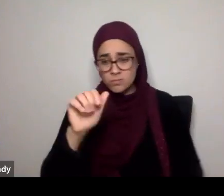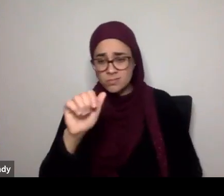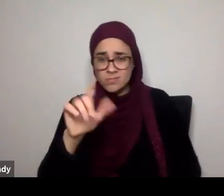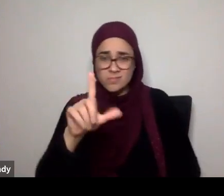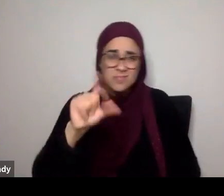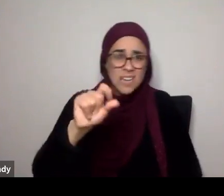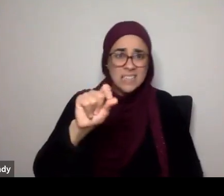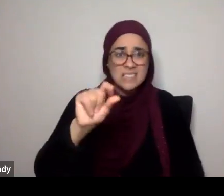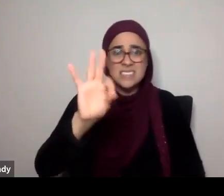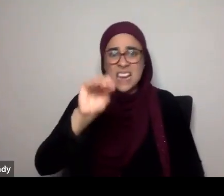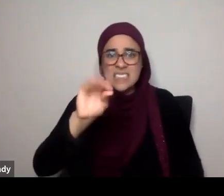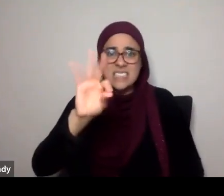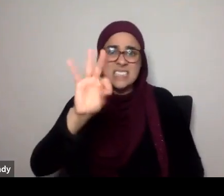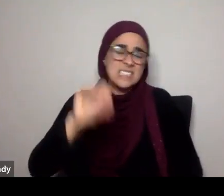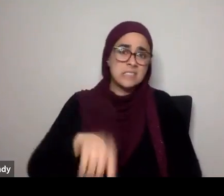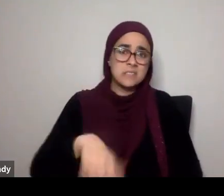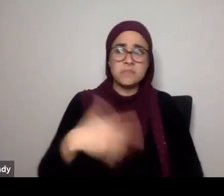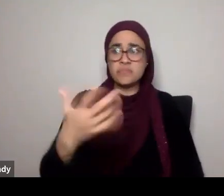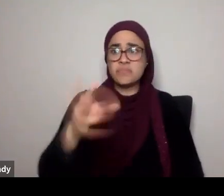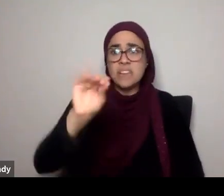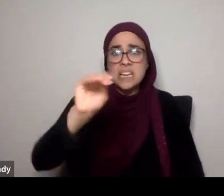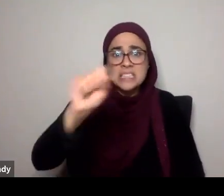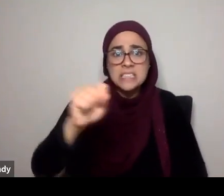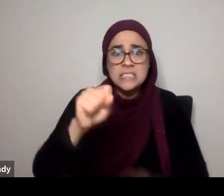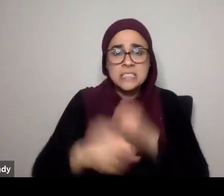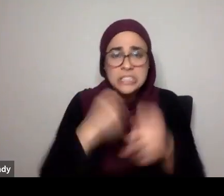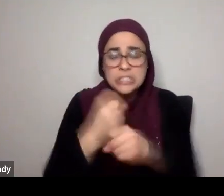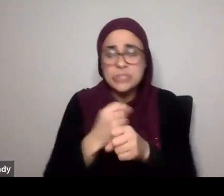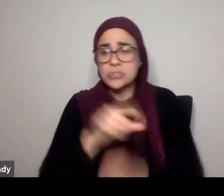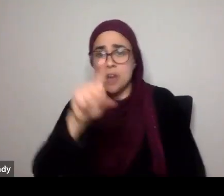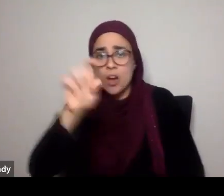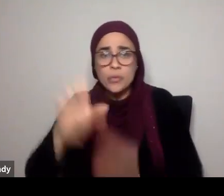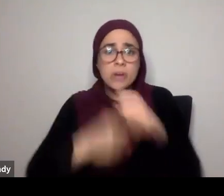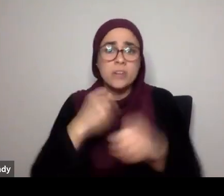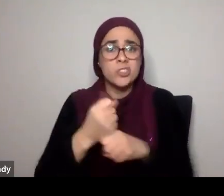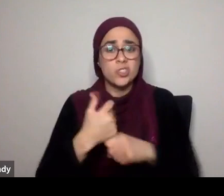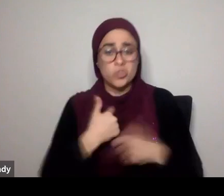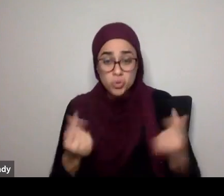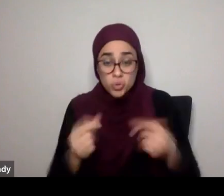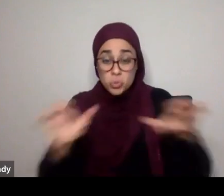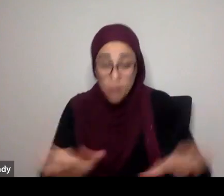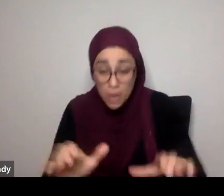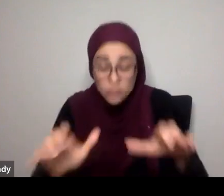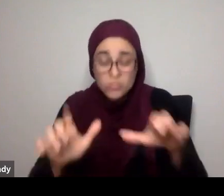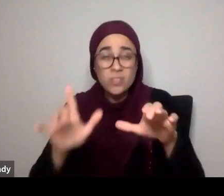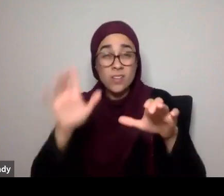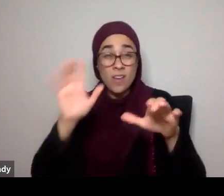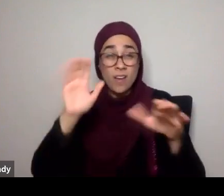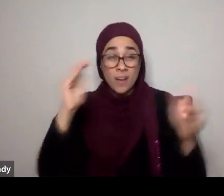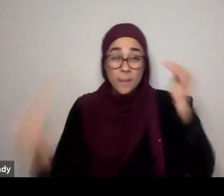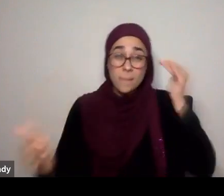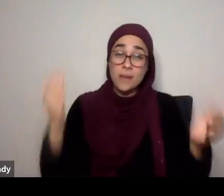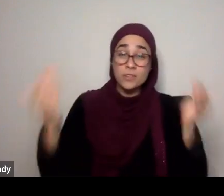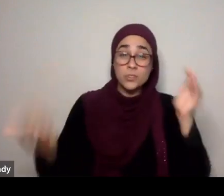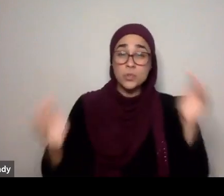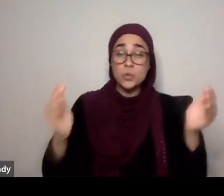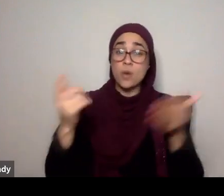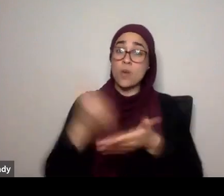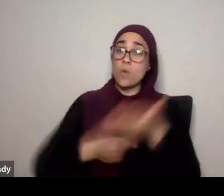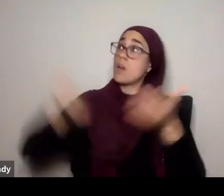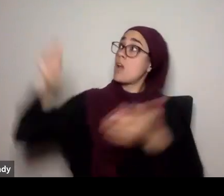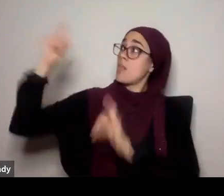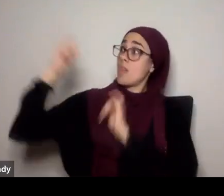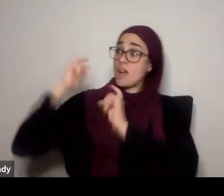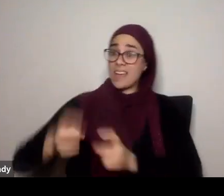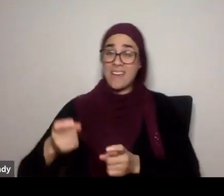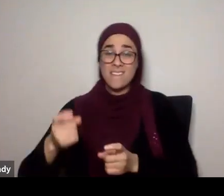milliseconds, compared to Allah, if that, compared to the timings, and the framing of Allah, everything that Allah, has given me, and